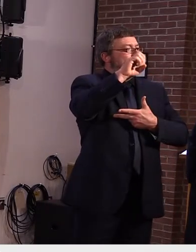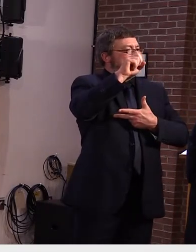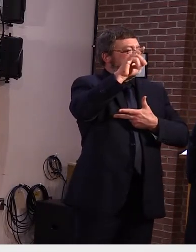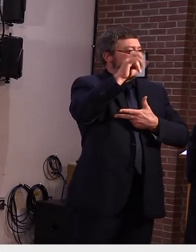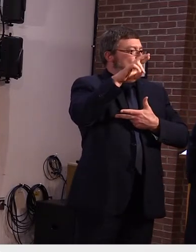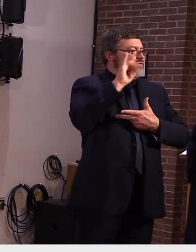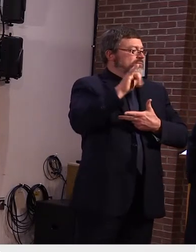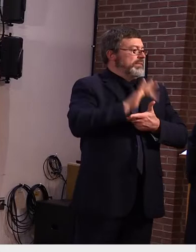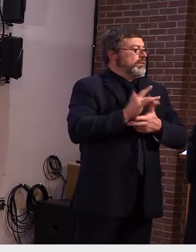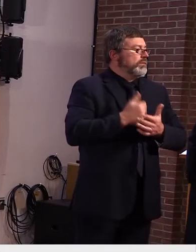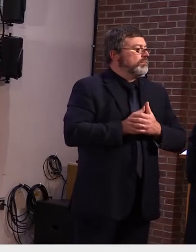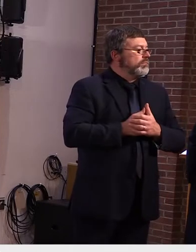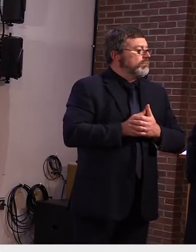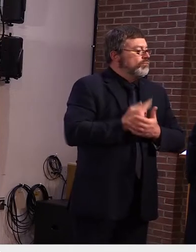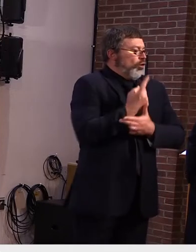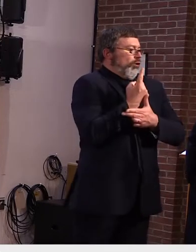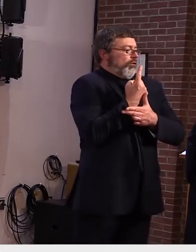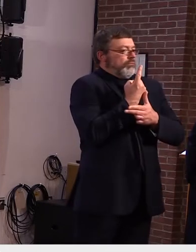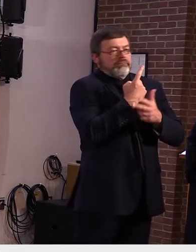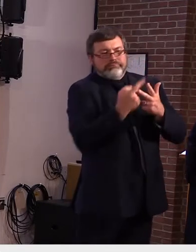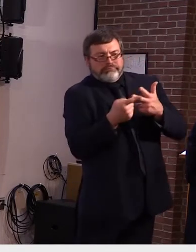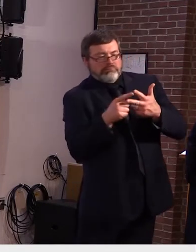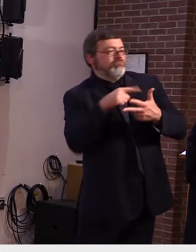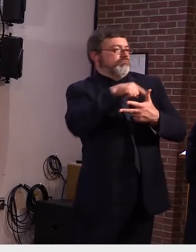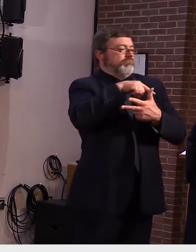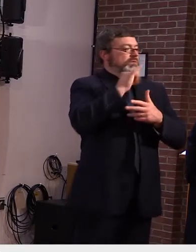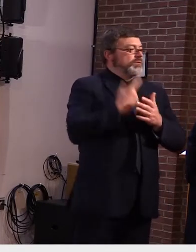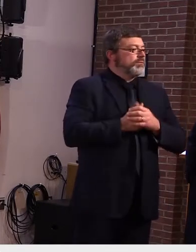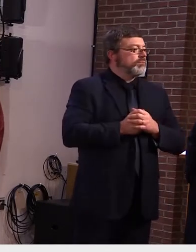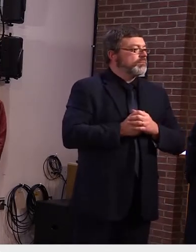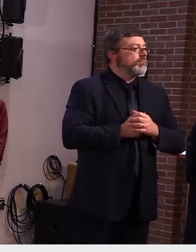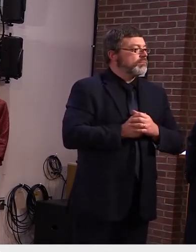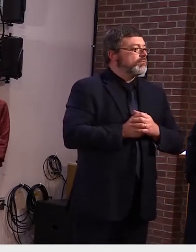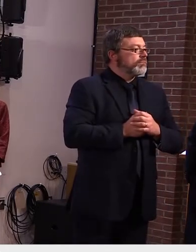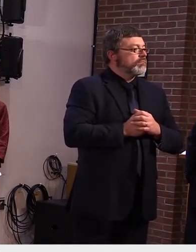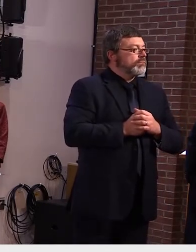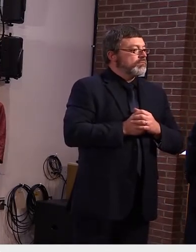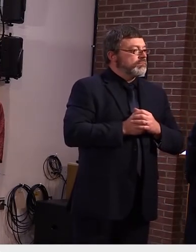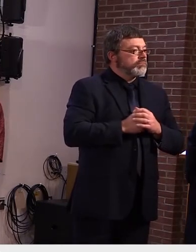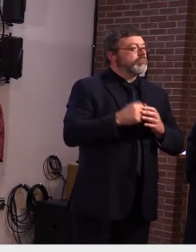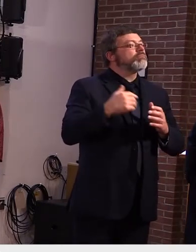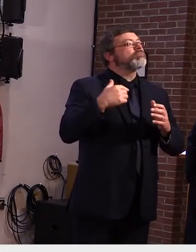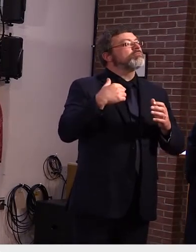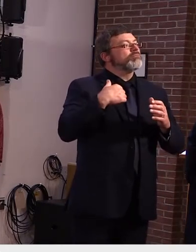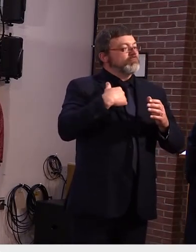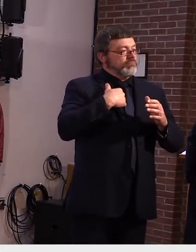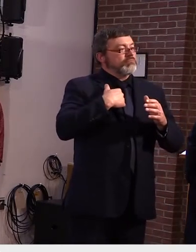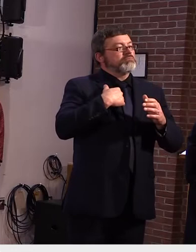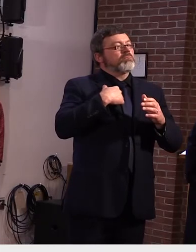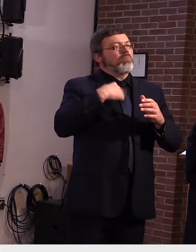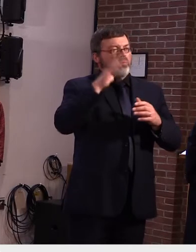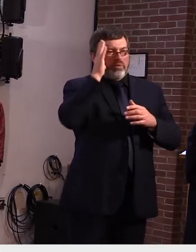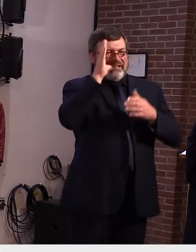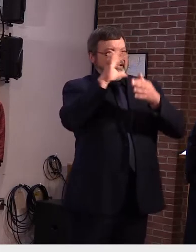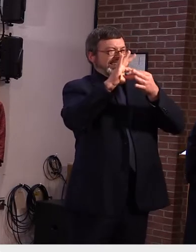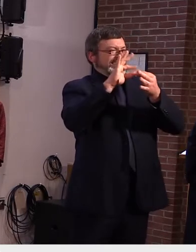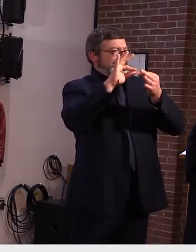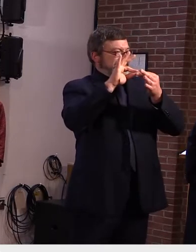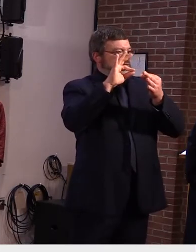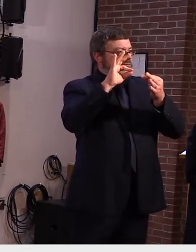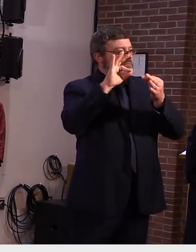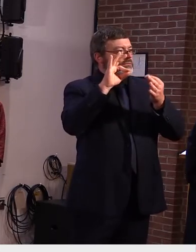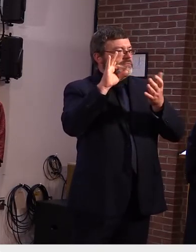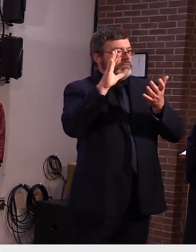i would say would probably come out next week but beyond that i can't get into any specifics because i don't know them